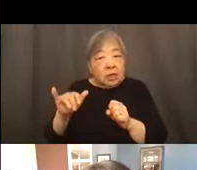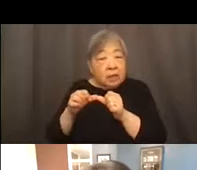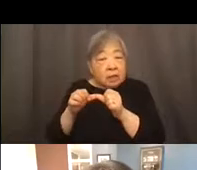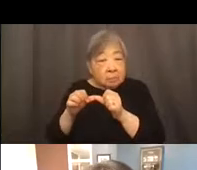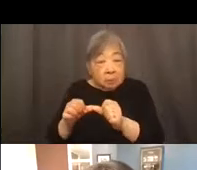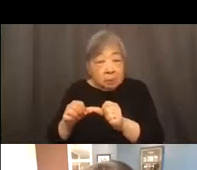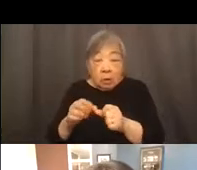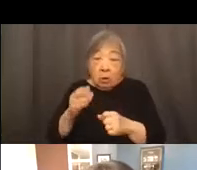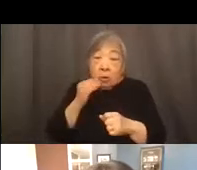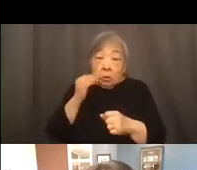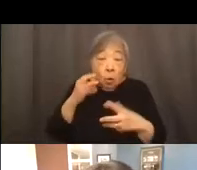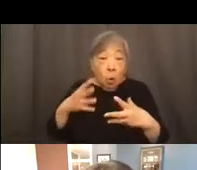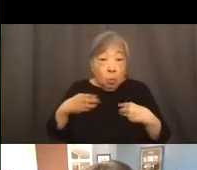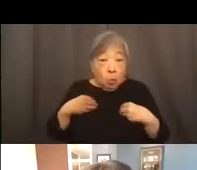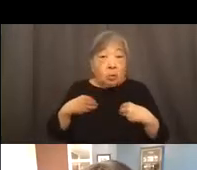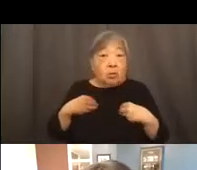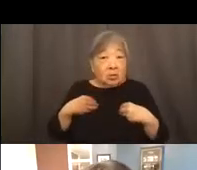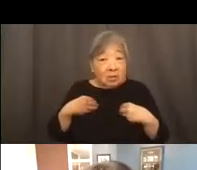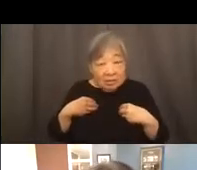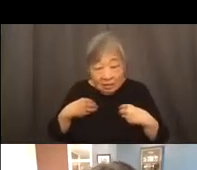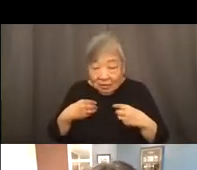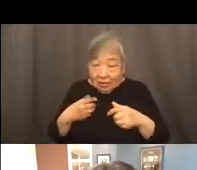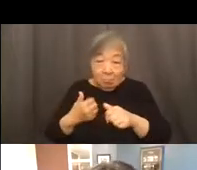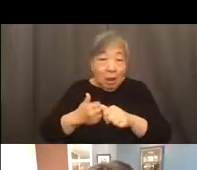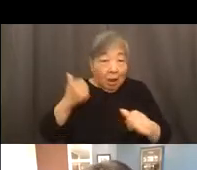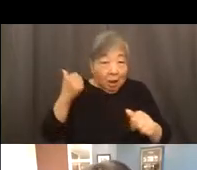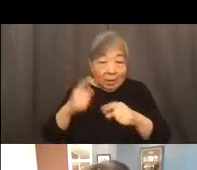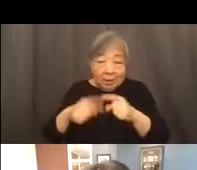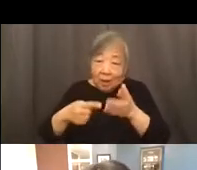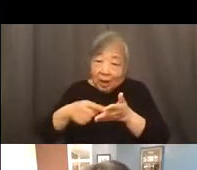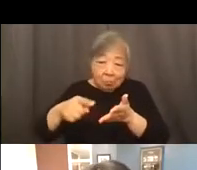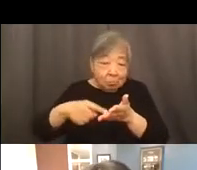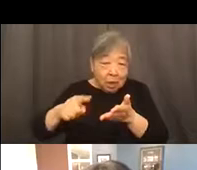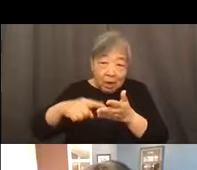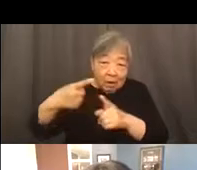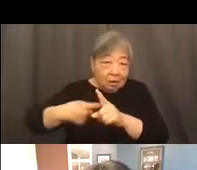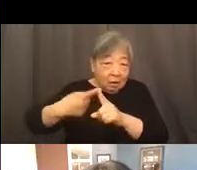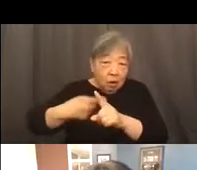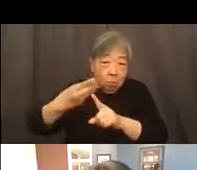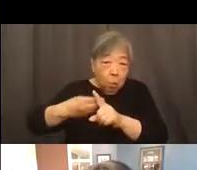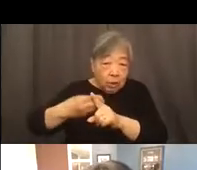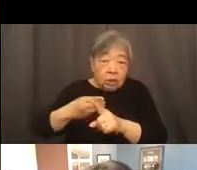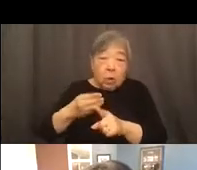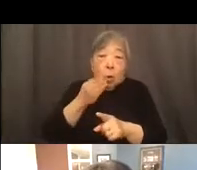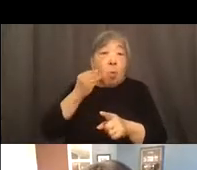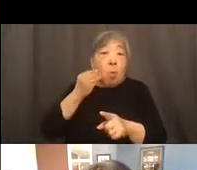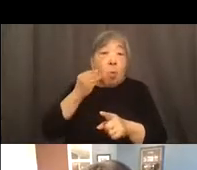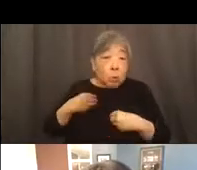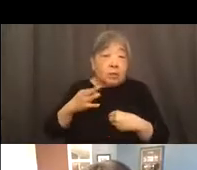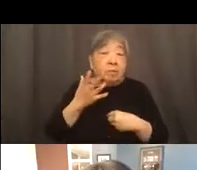are behind on their mortgages, homeowners of color, excuse me, are behind on their mortgages